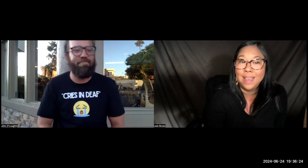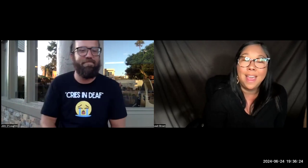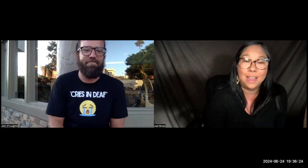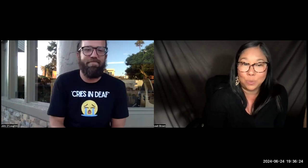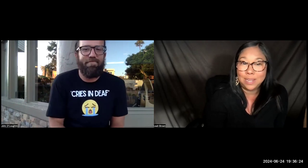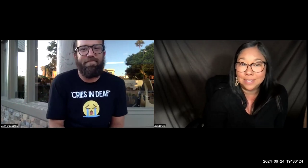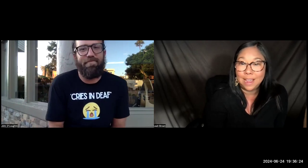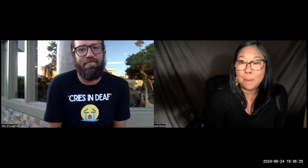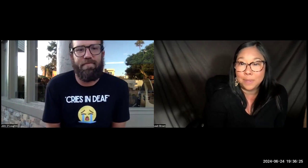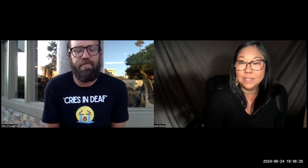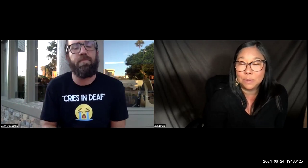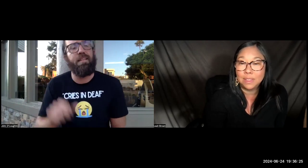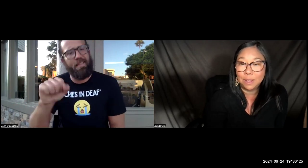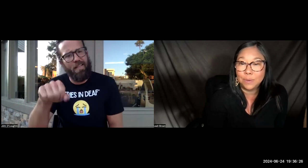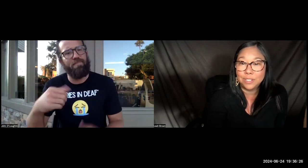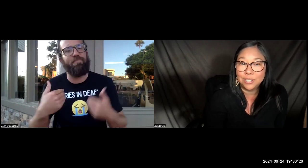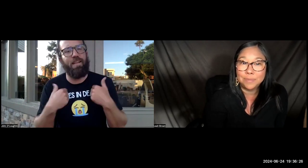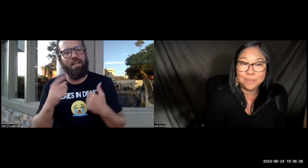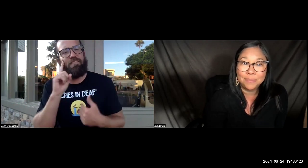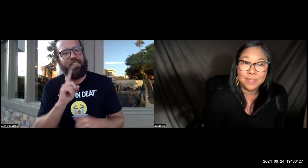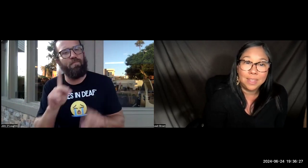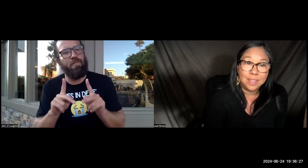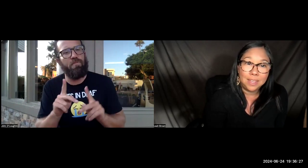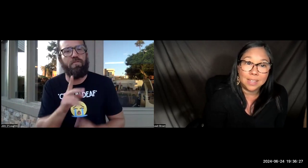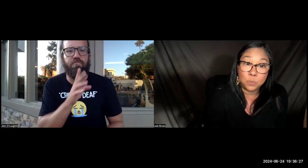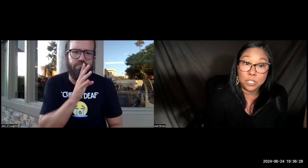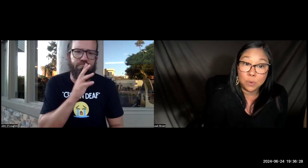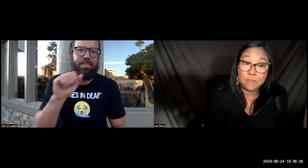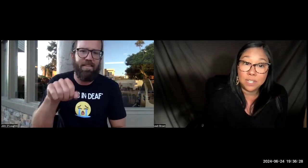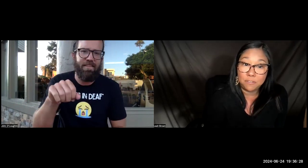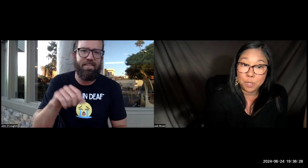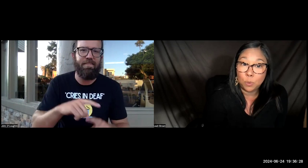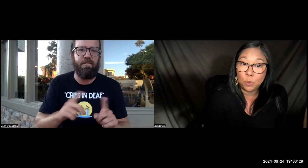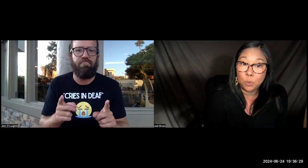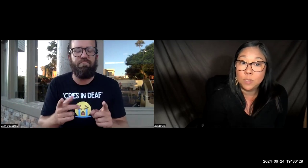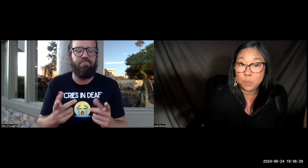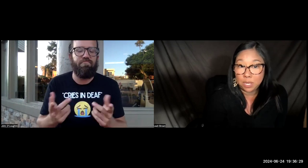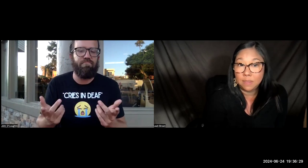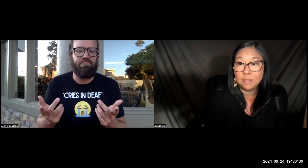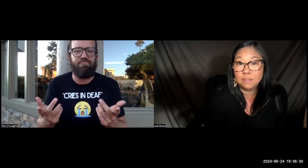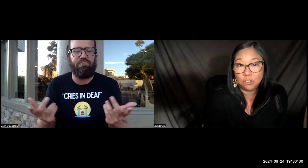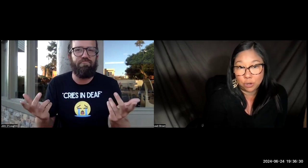X, Y and Z happens with the language. Yes, we do have deaf people who speak. This is true.